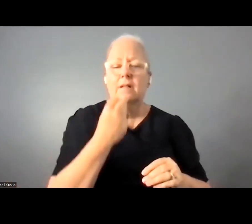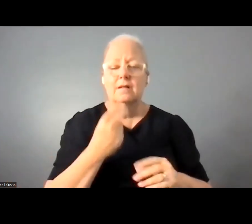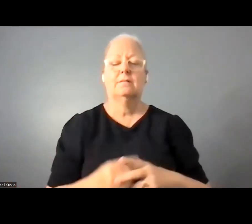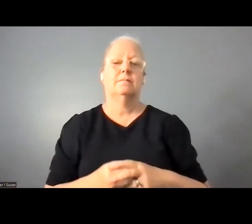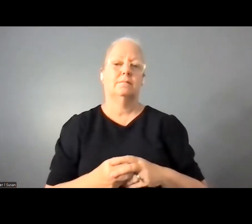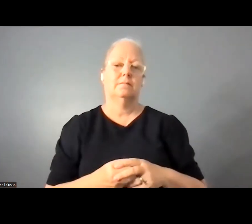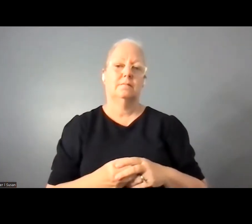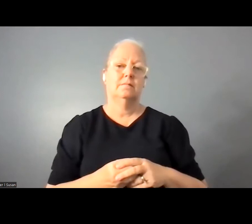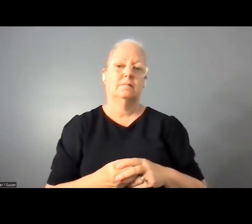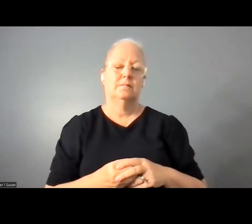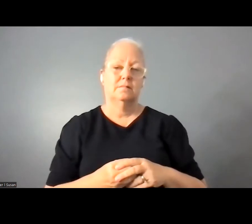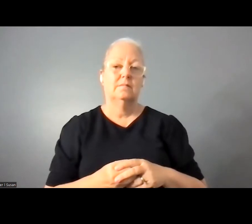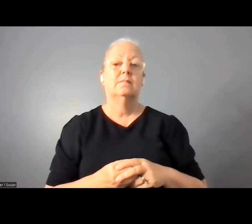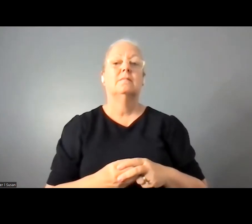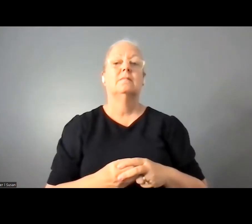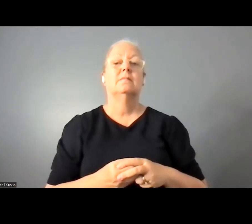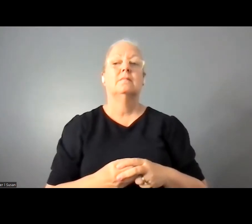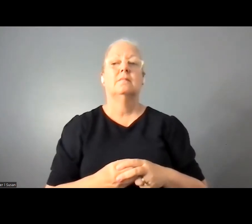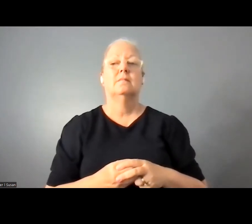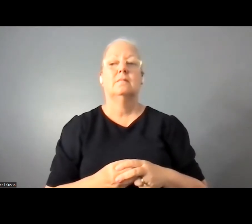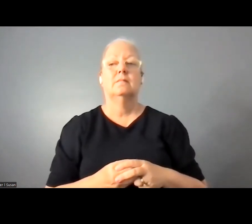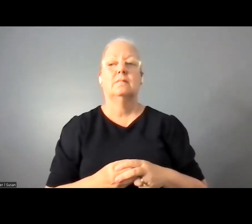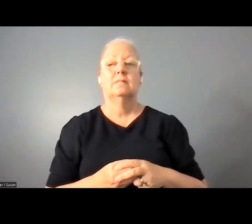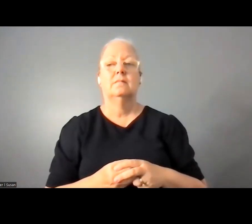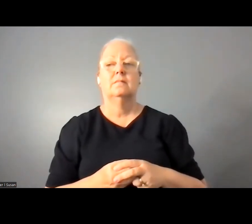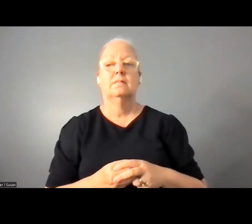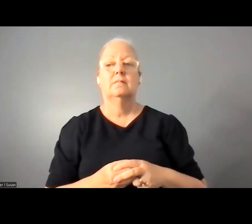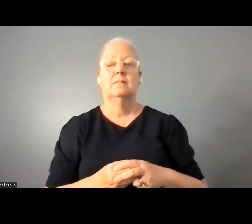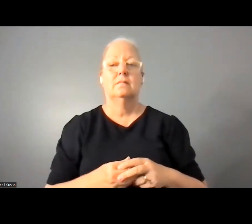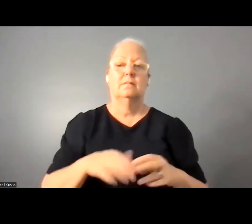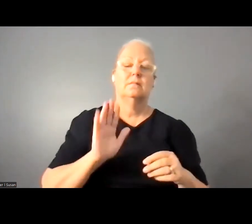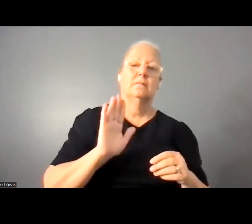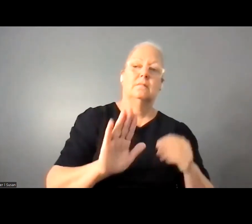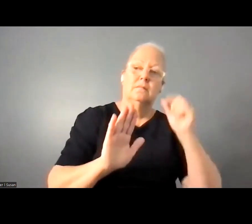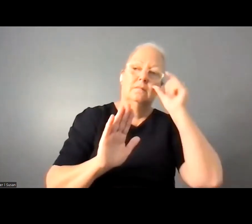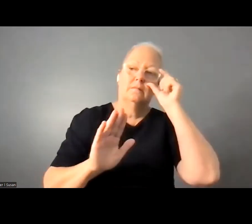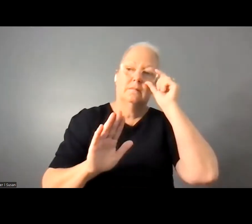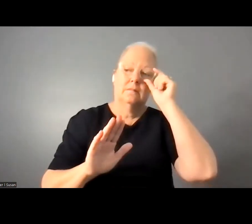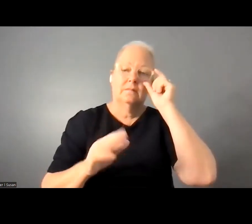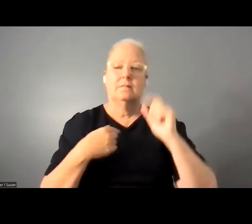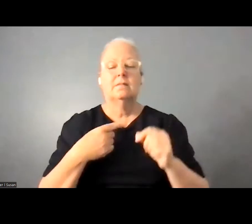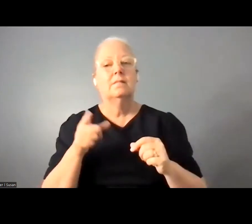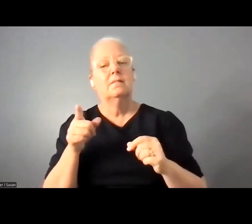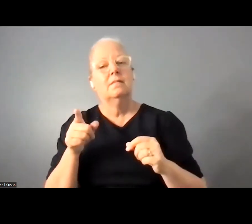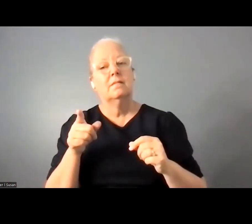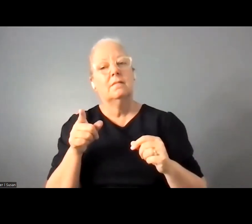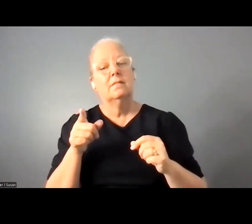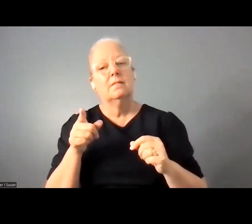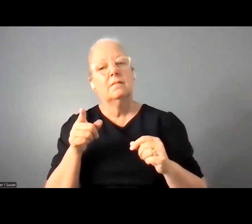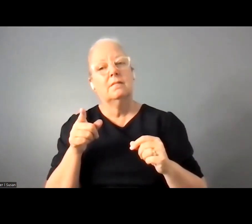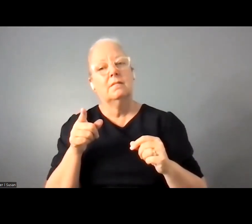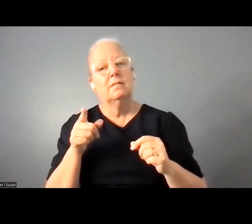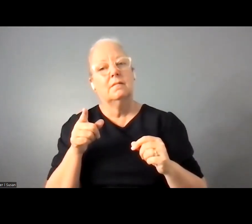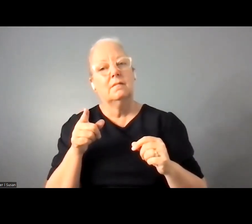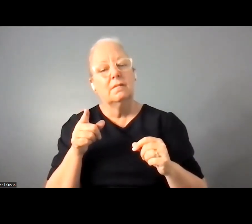institutions in Ahmedabad and Amitnav, respectively. She is also an executive